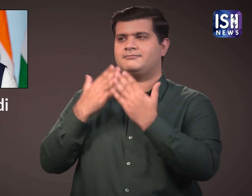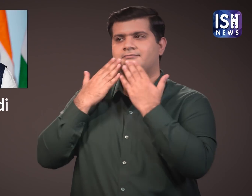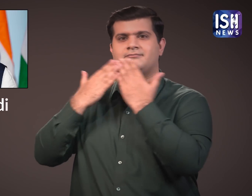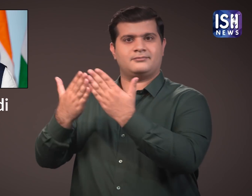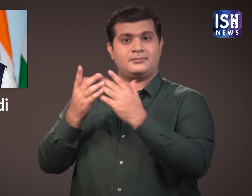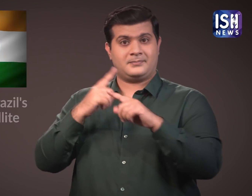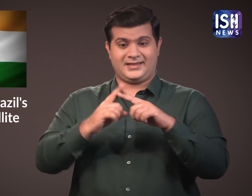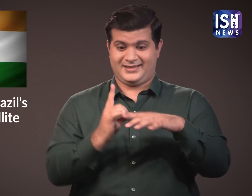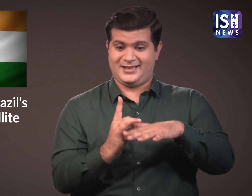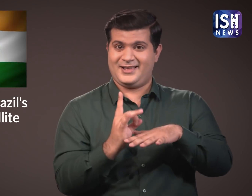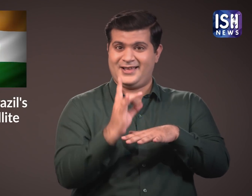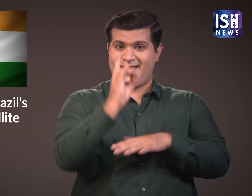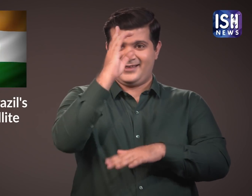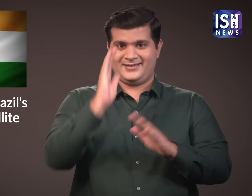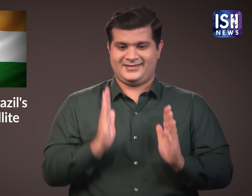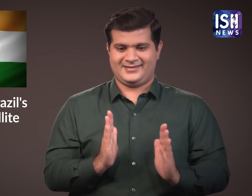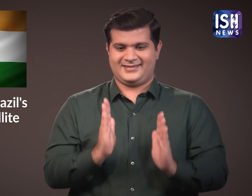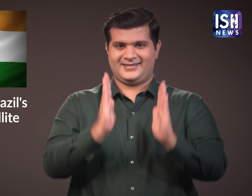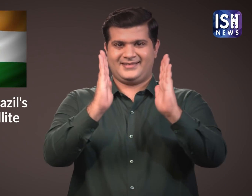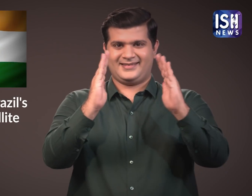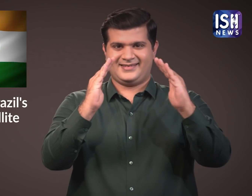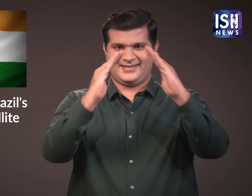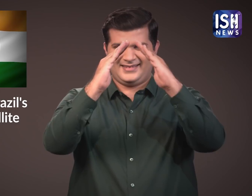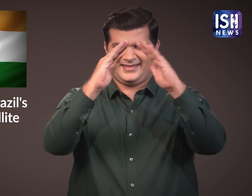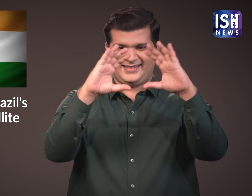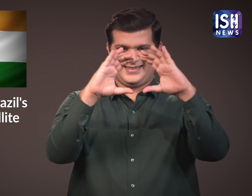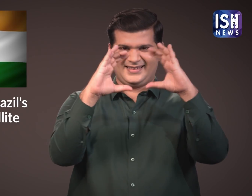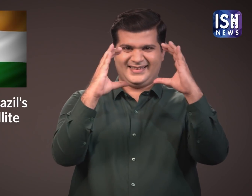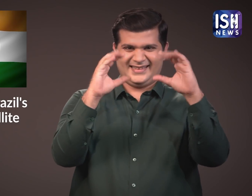and engraved a photo of Modi on the top panel of the spacecraft.